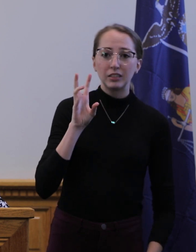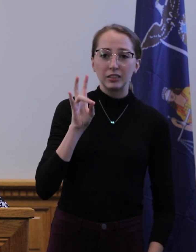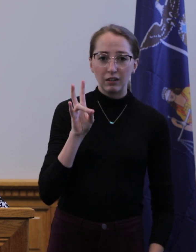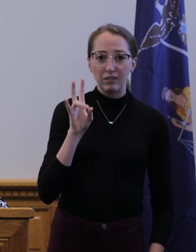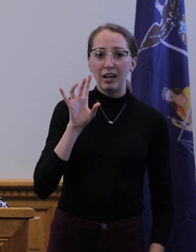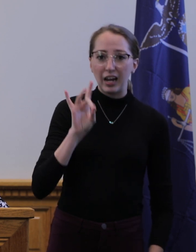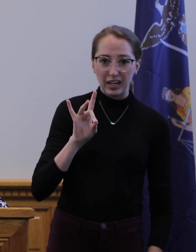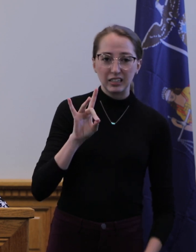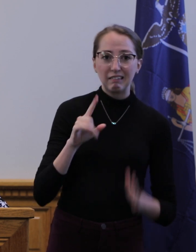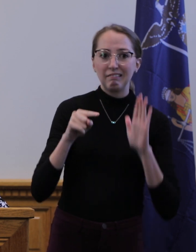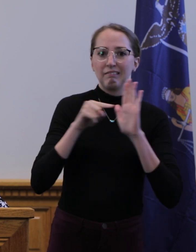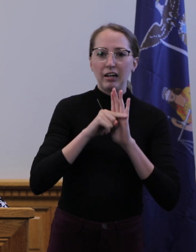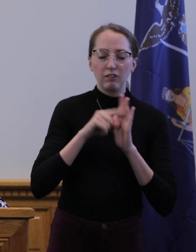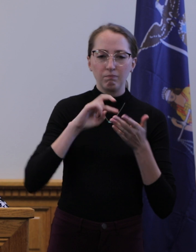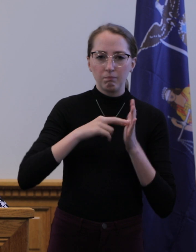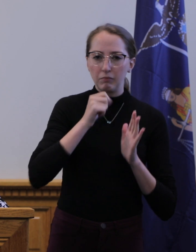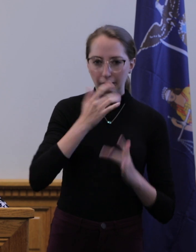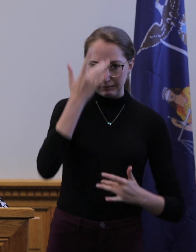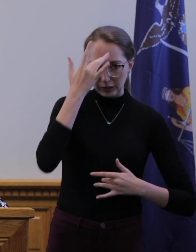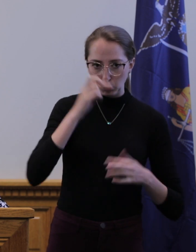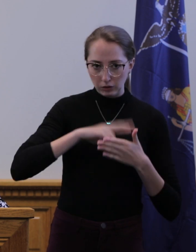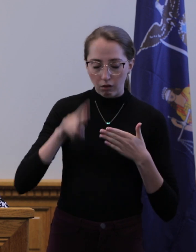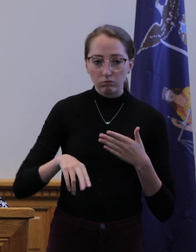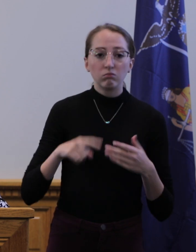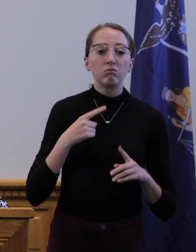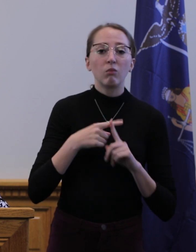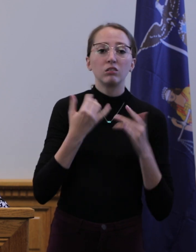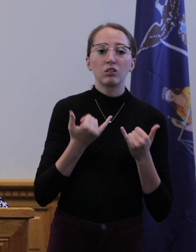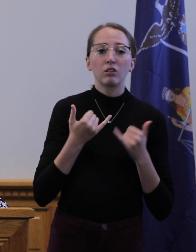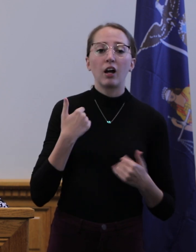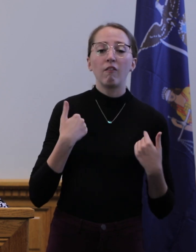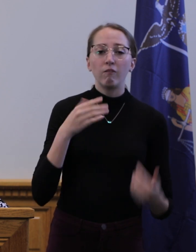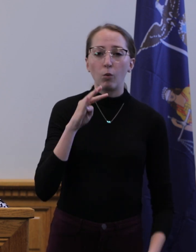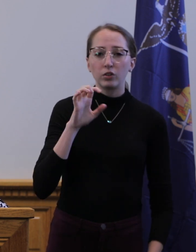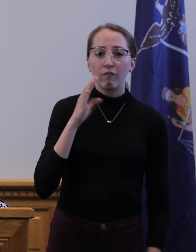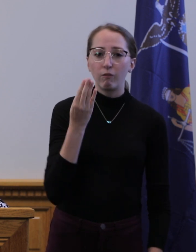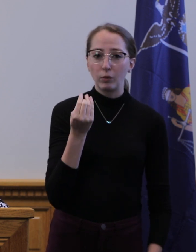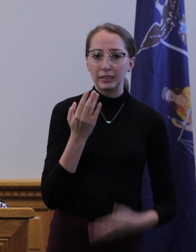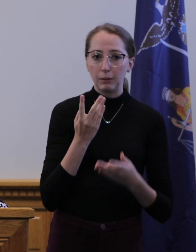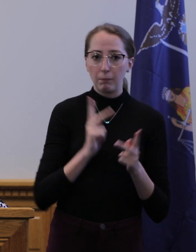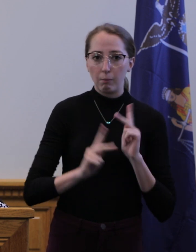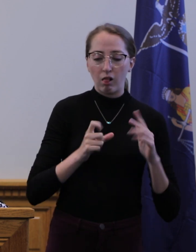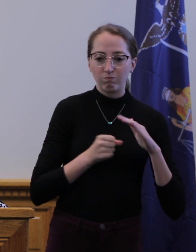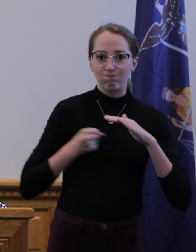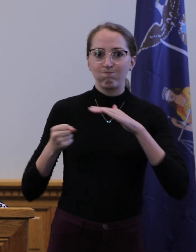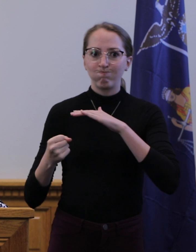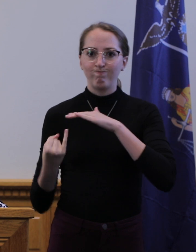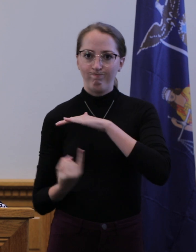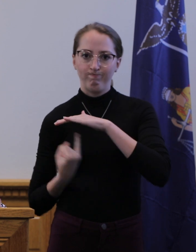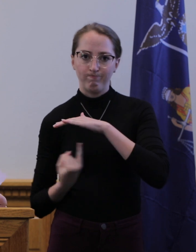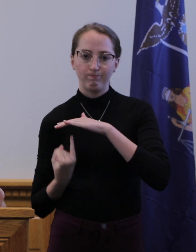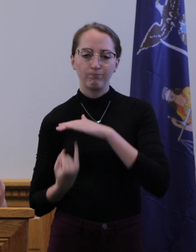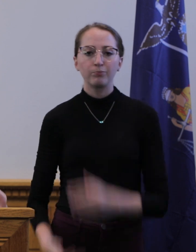negative test results and we currently have 414 people in mandatory isolation and